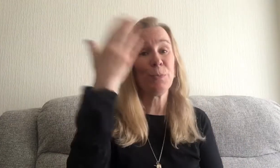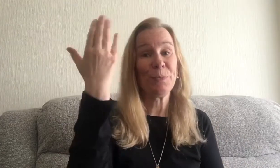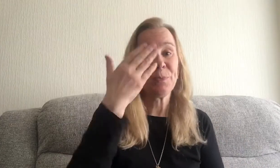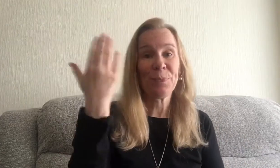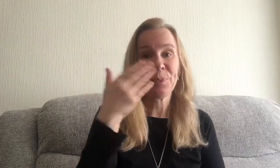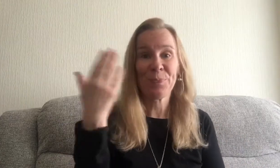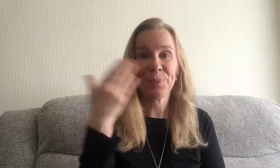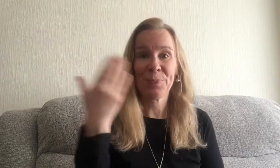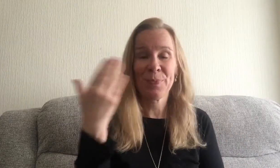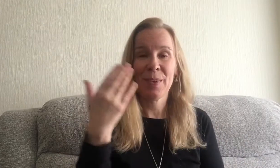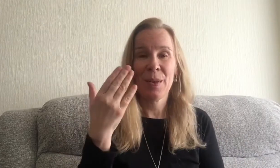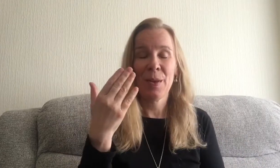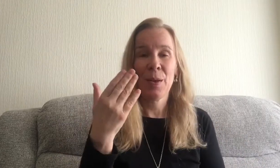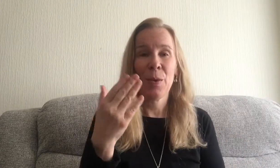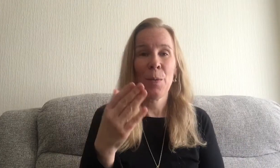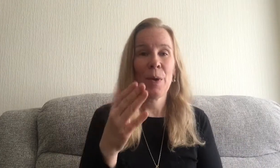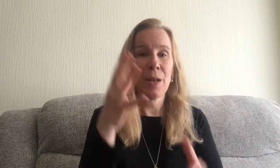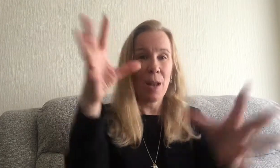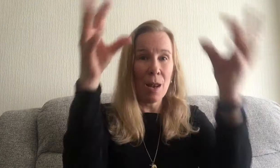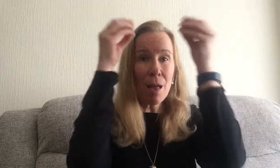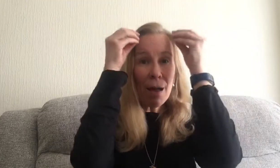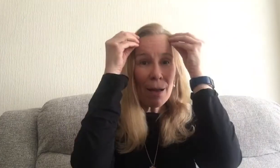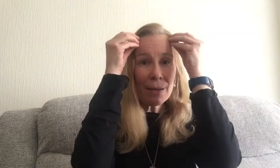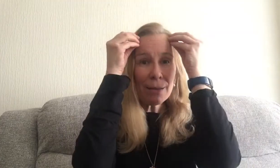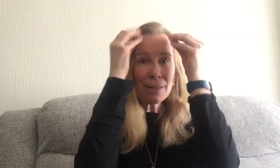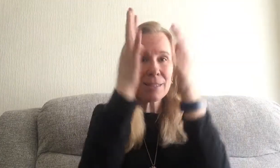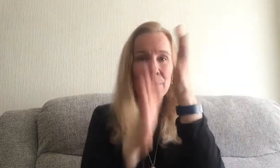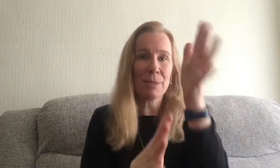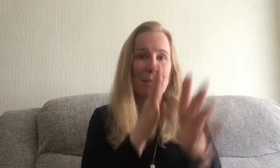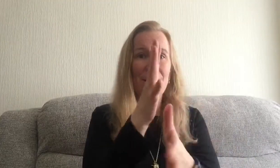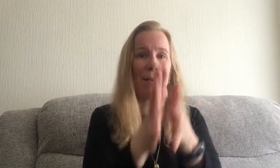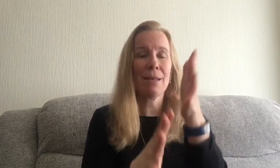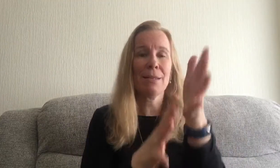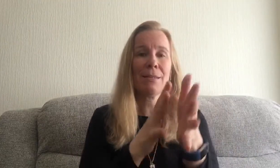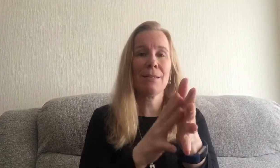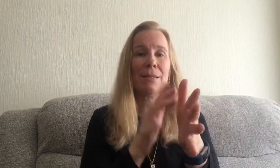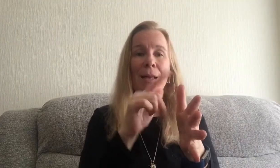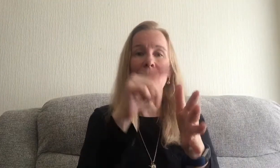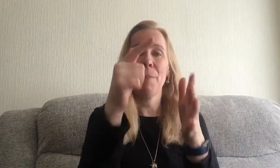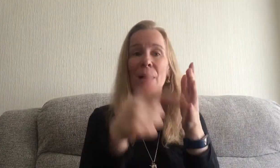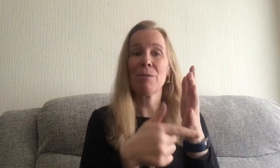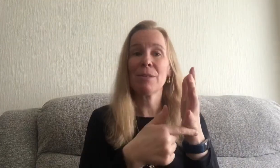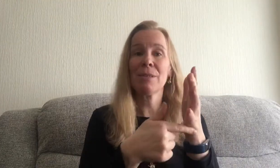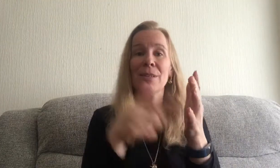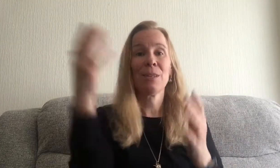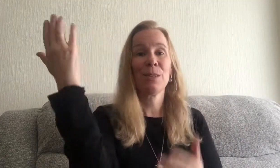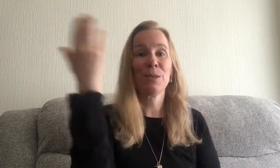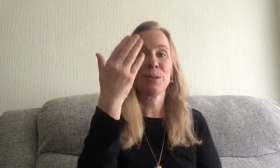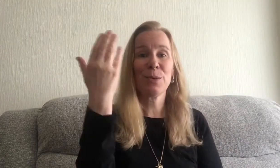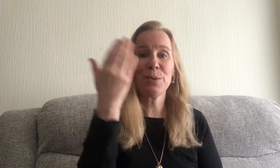we're going to learn some signs about school